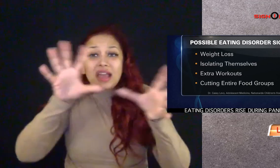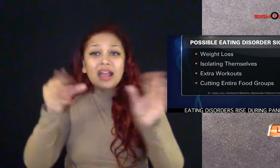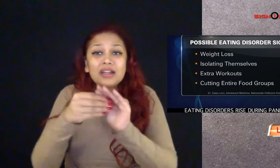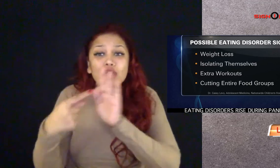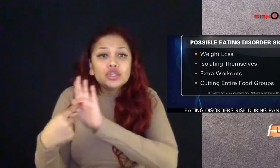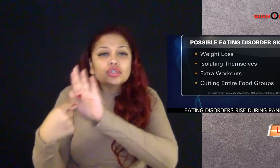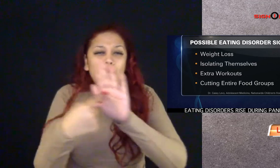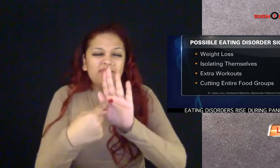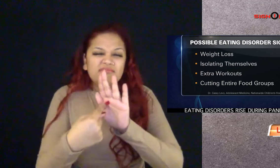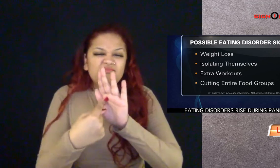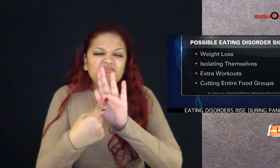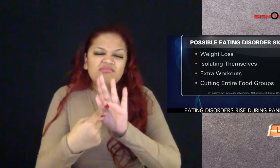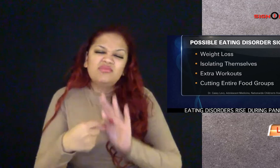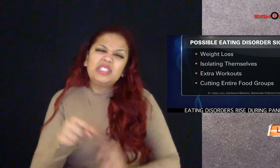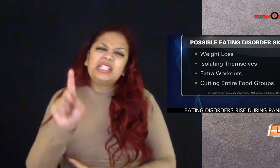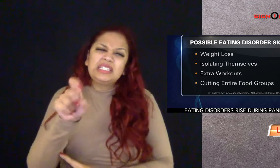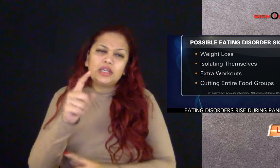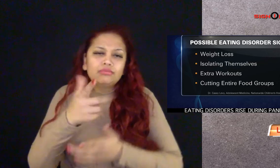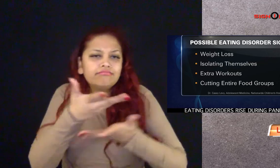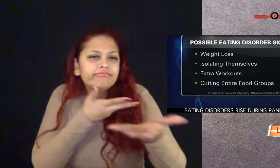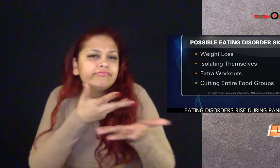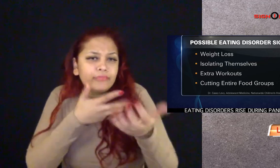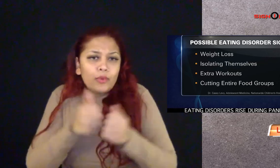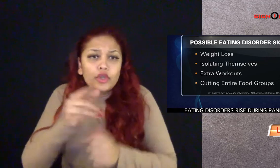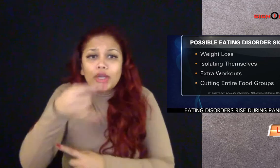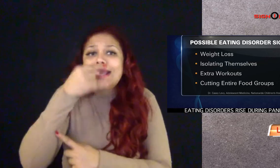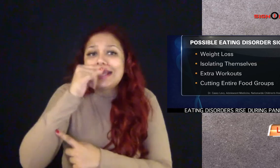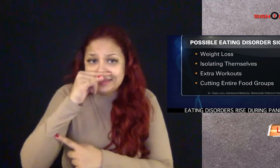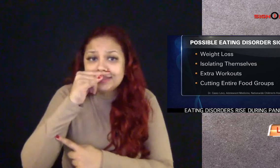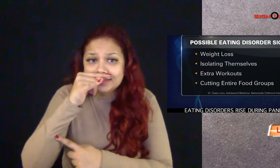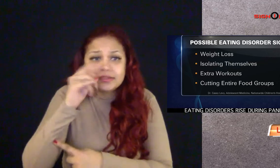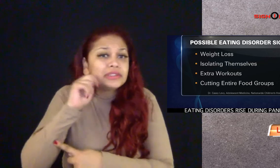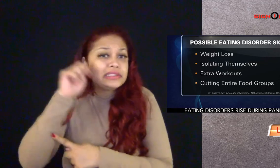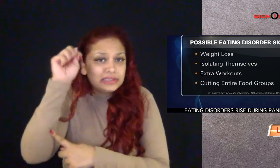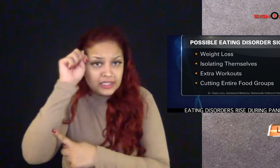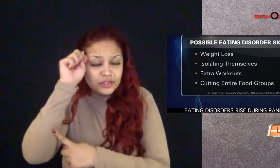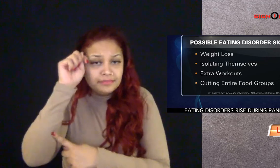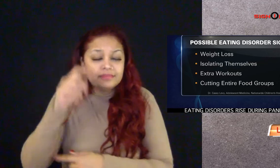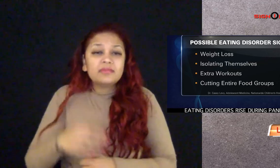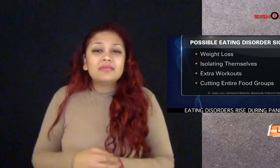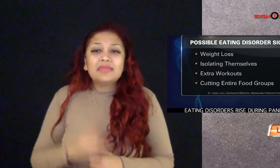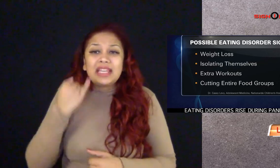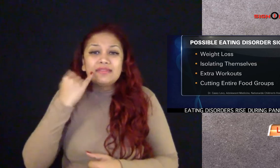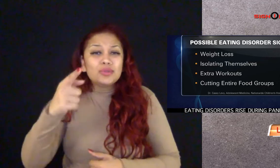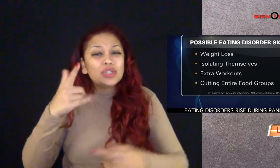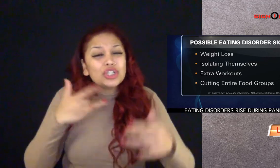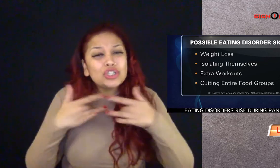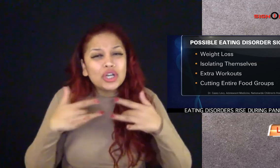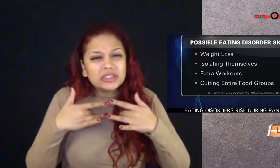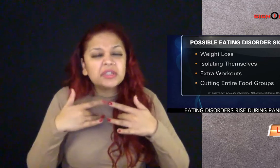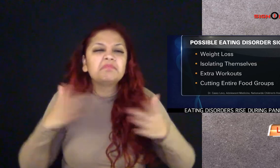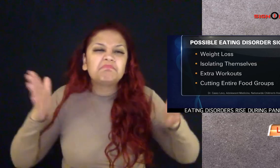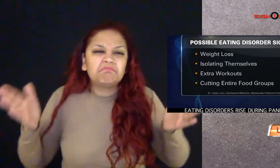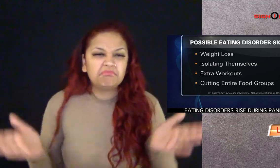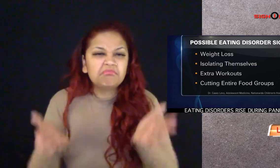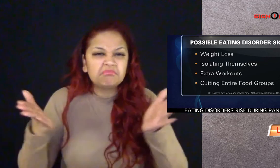All of these should signal a conversation is needed, and if you still have concerns, reach out